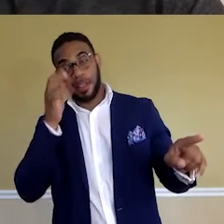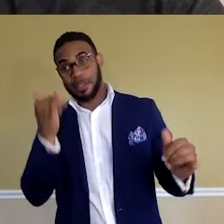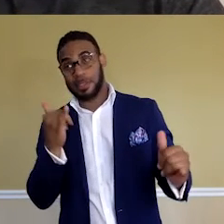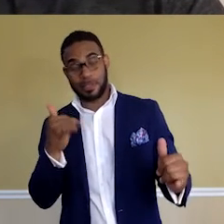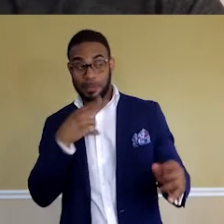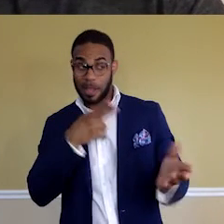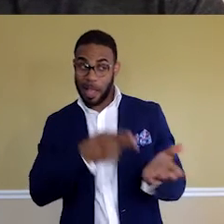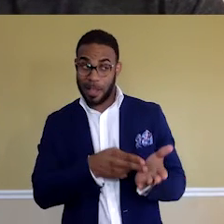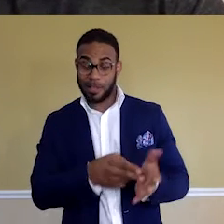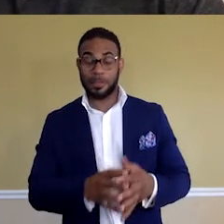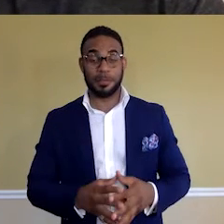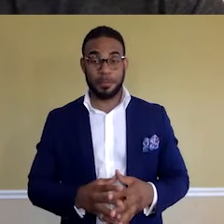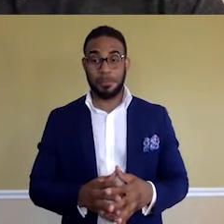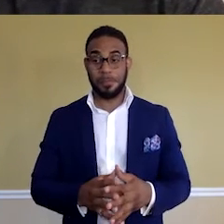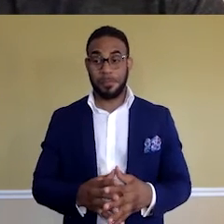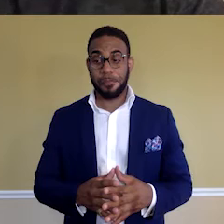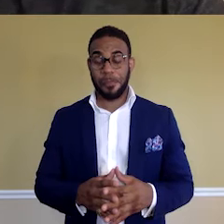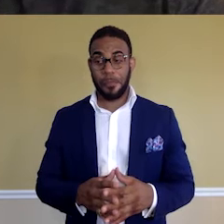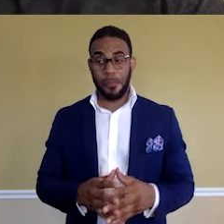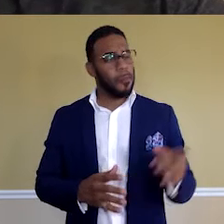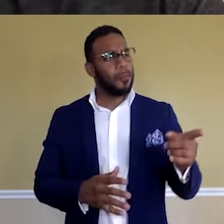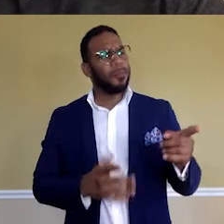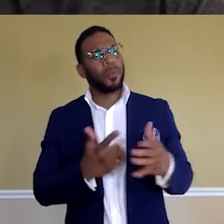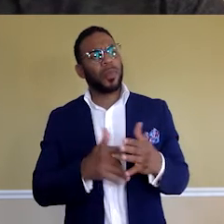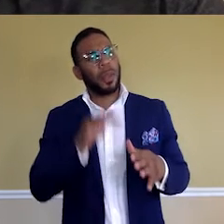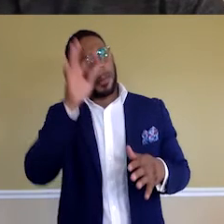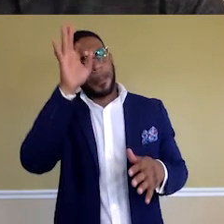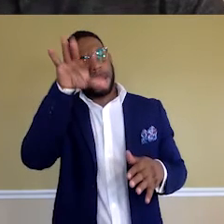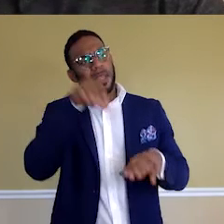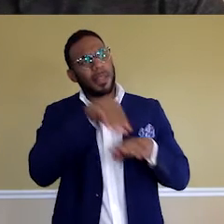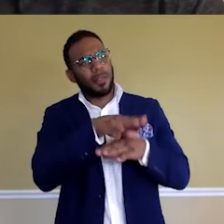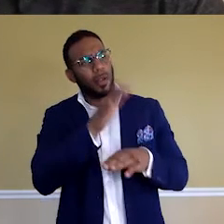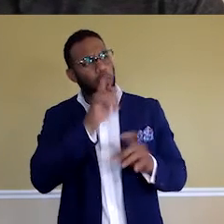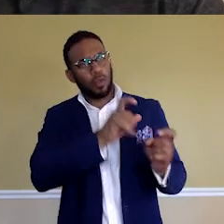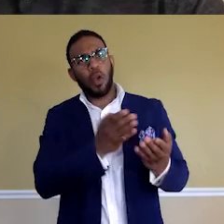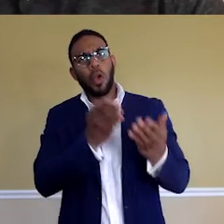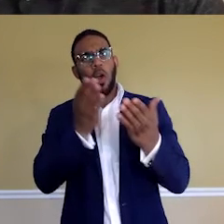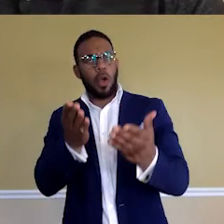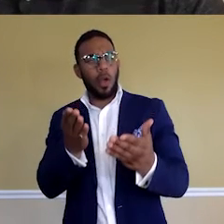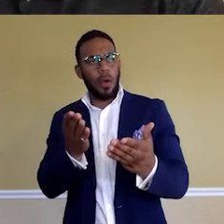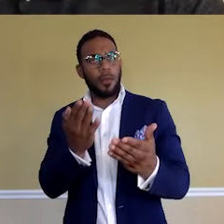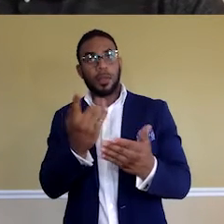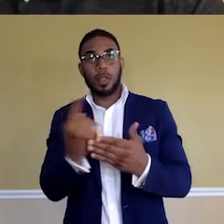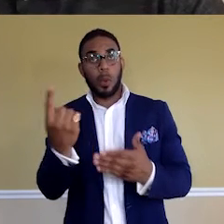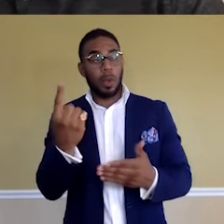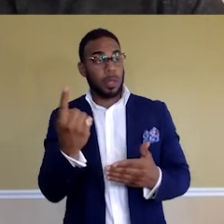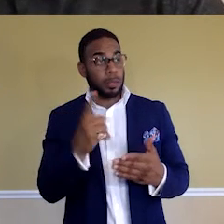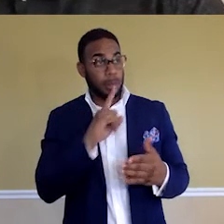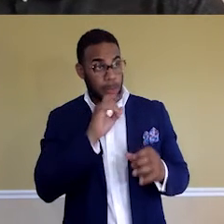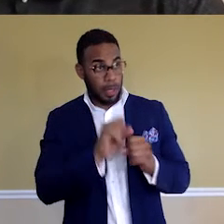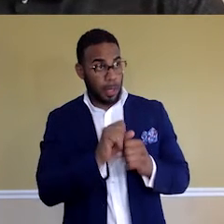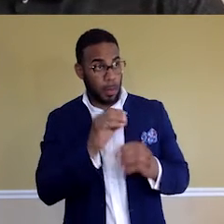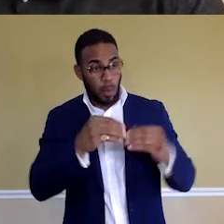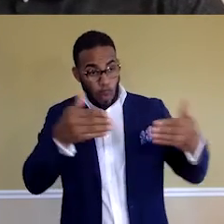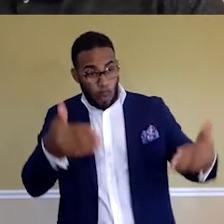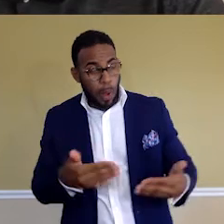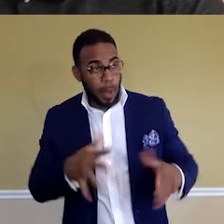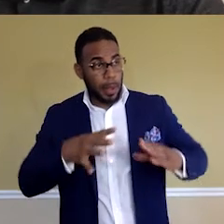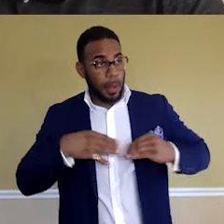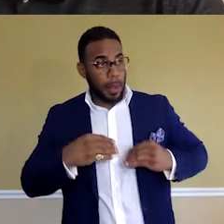honest with you. What piece of advice would you offer someone to be more welcoming and accepting of a person of